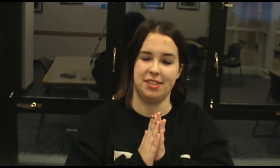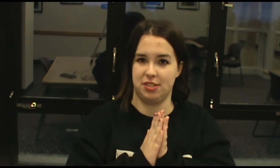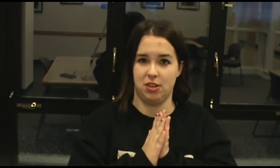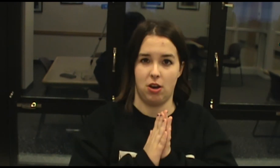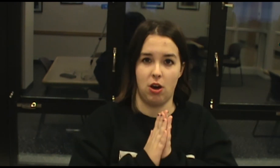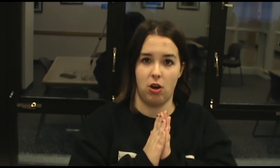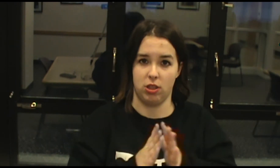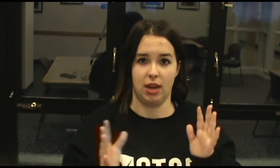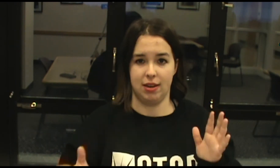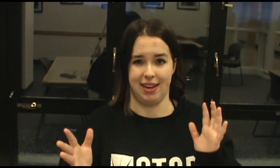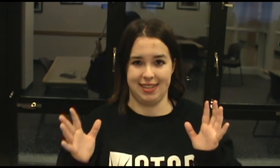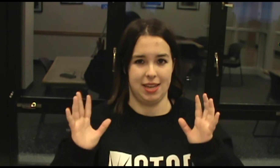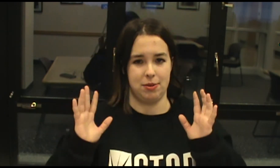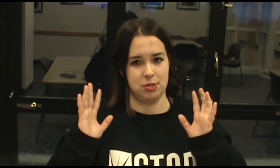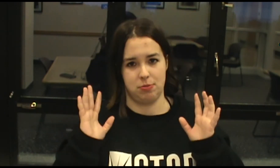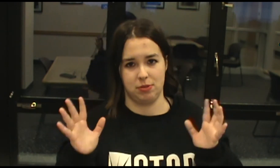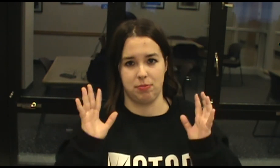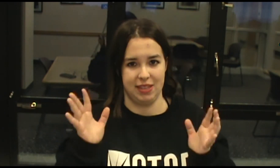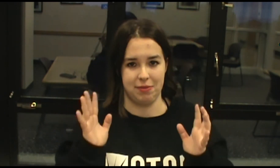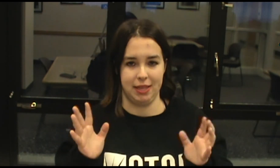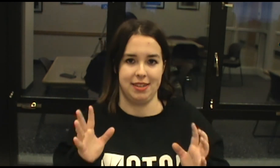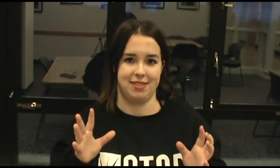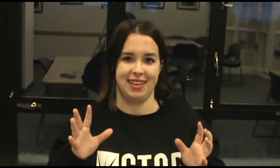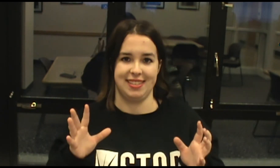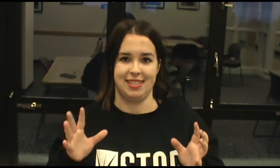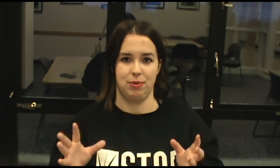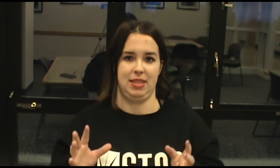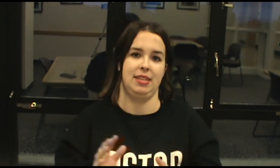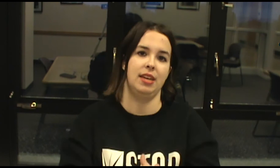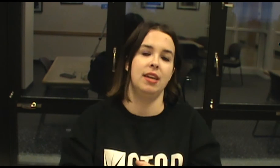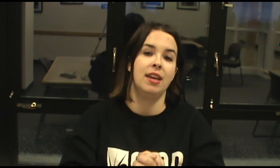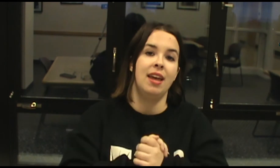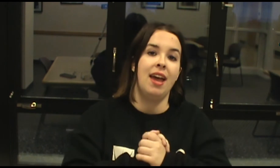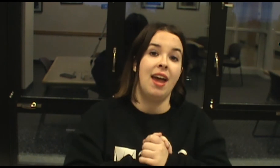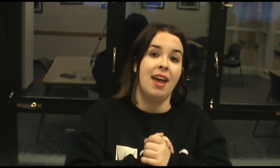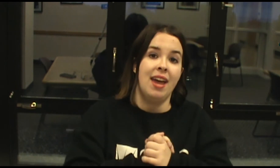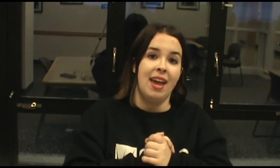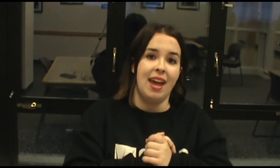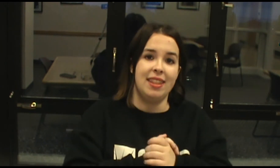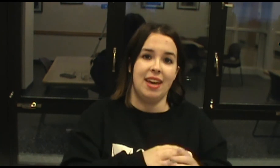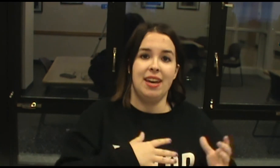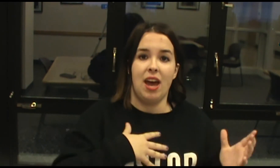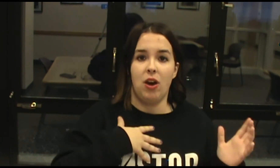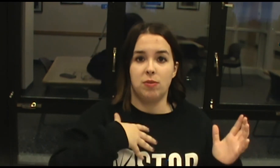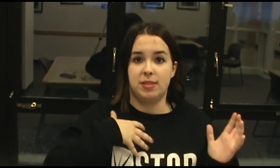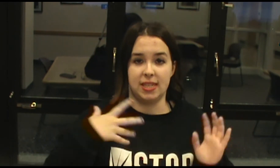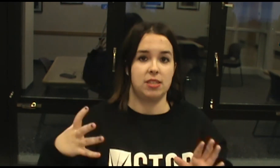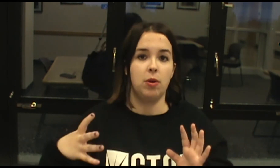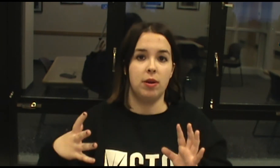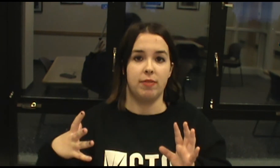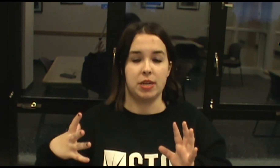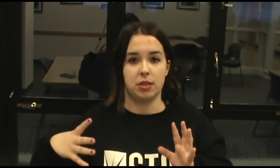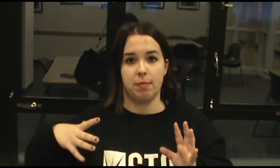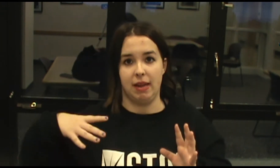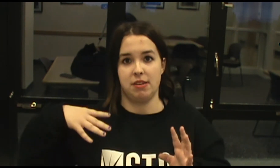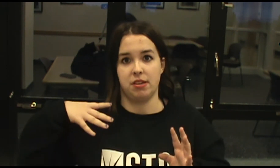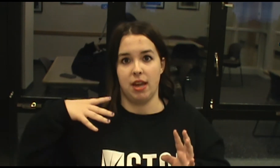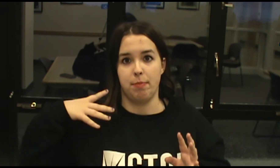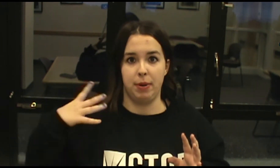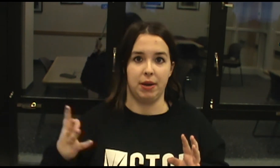And just all that, like I said, just was really, really interesting to see what they did. And then how Cisco eventually managed to get Barry